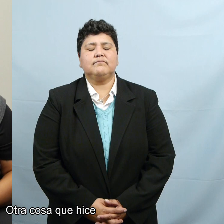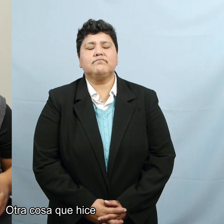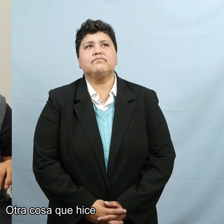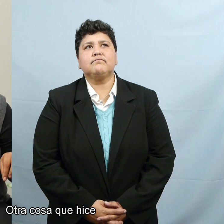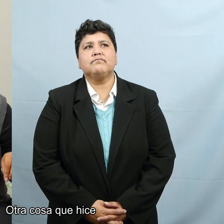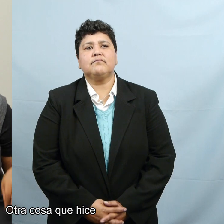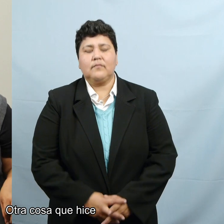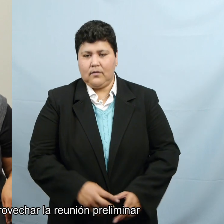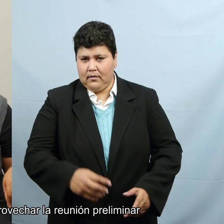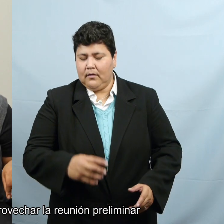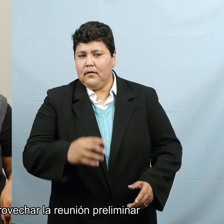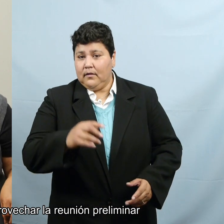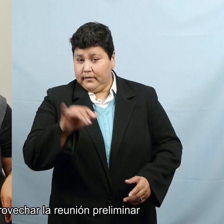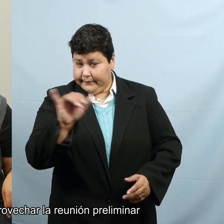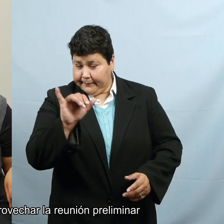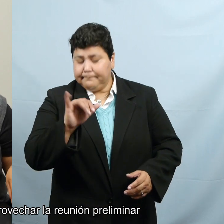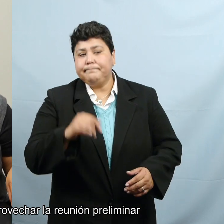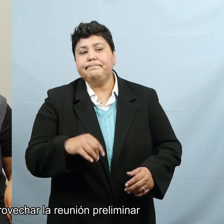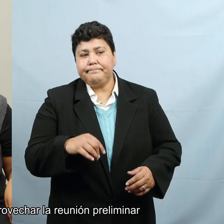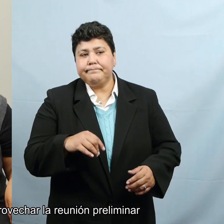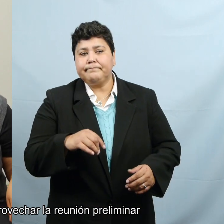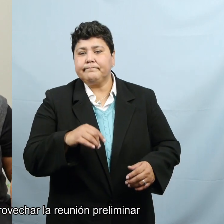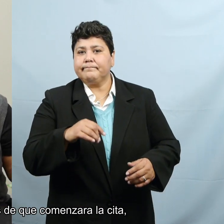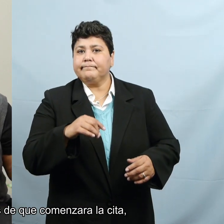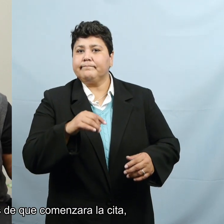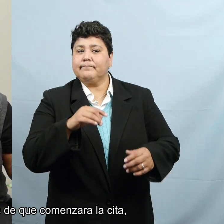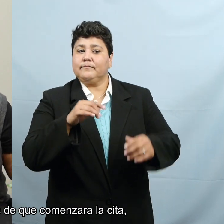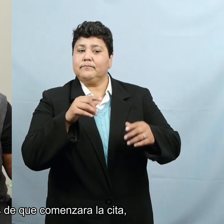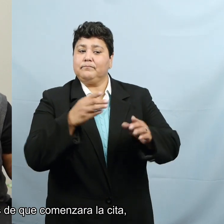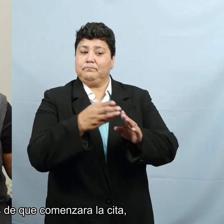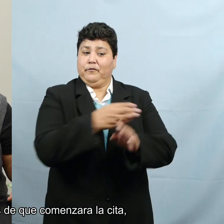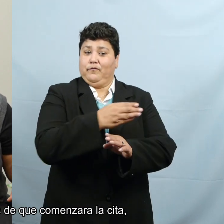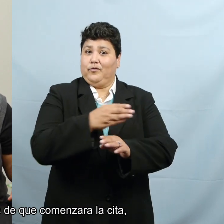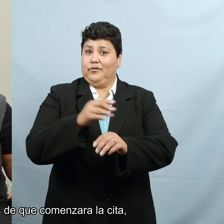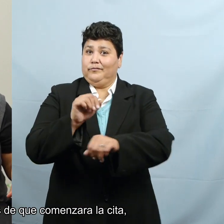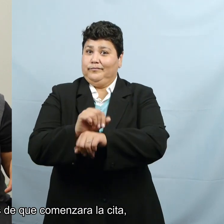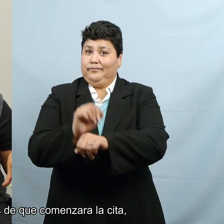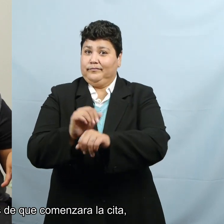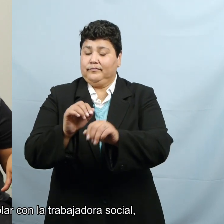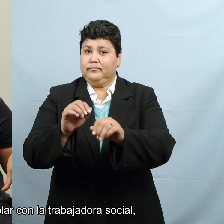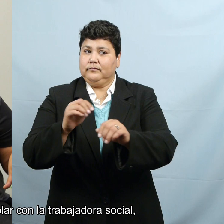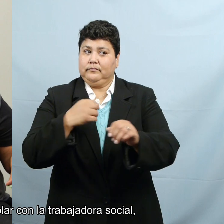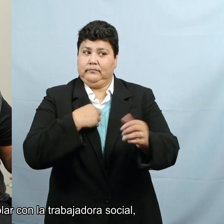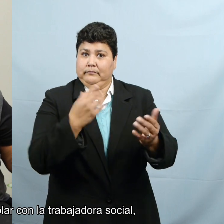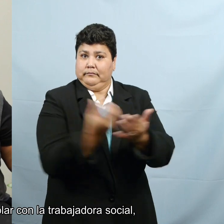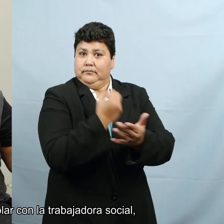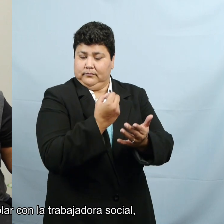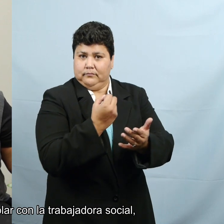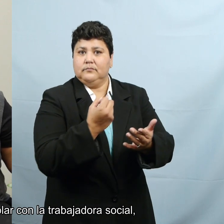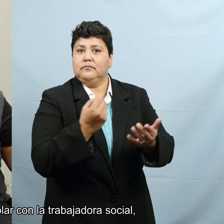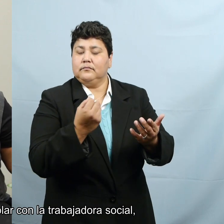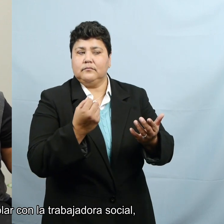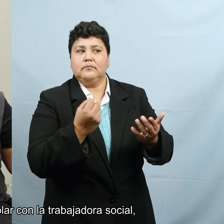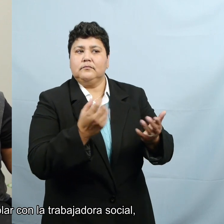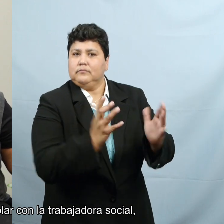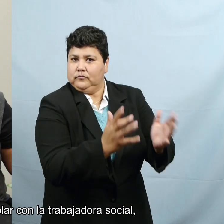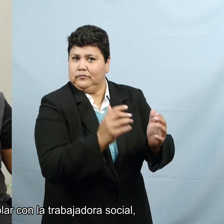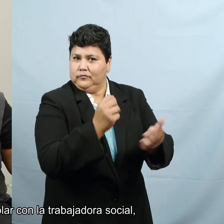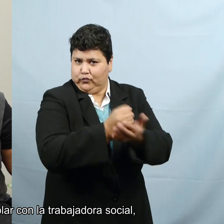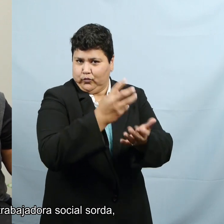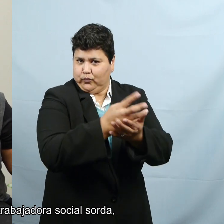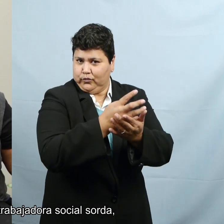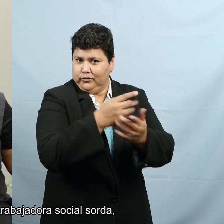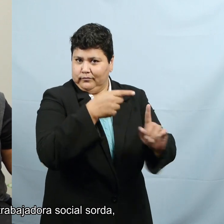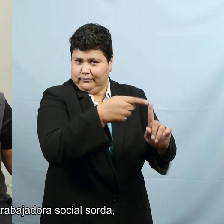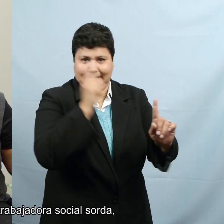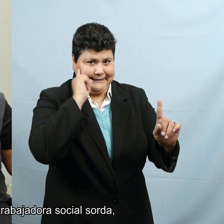One other thing that I did to take advantage of that pre-conference time, uh, before the assignment began, was to also talk to the social